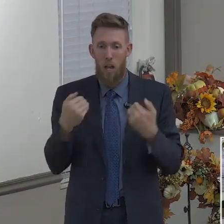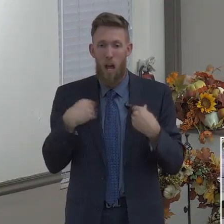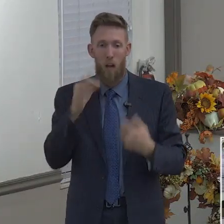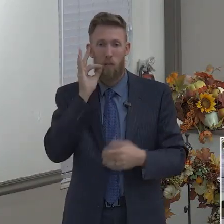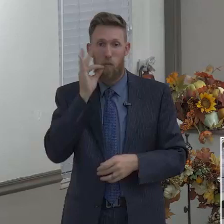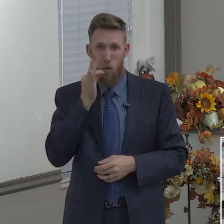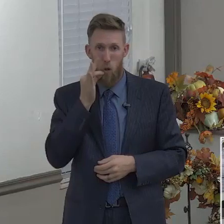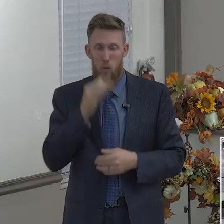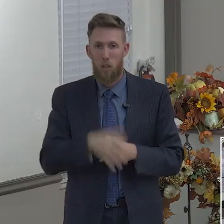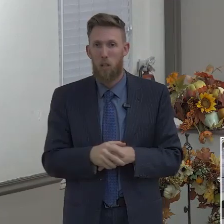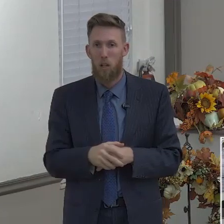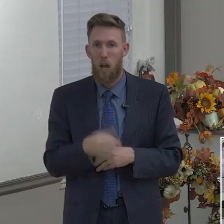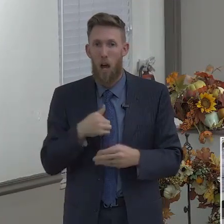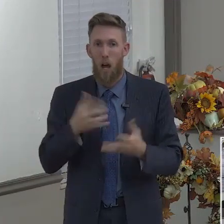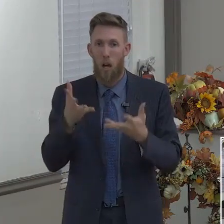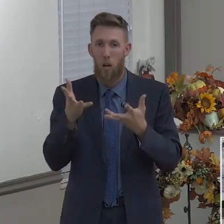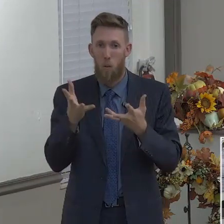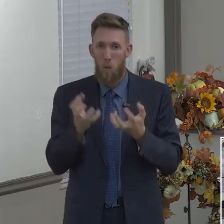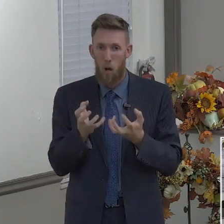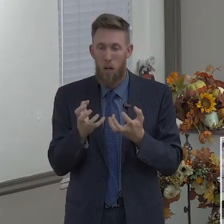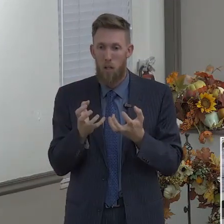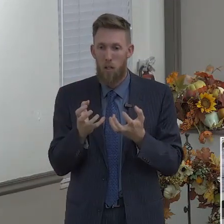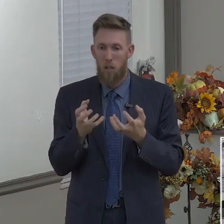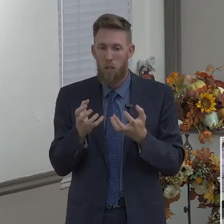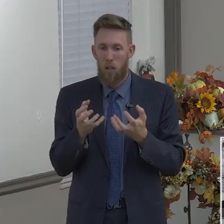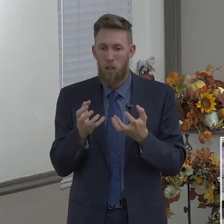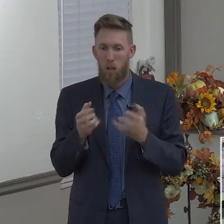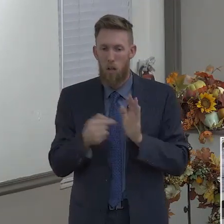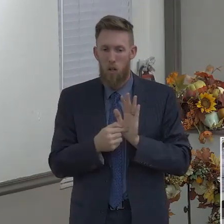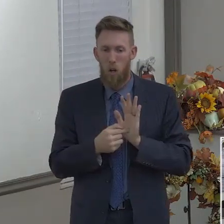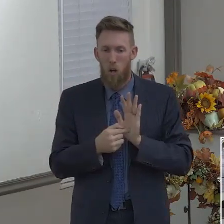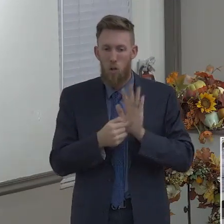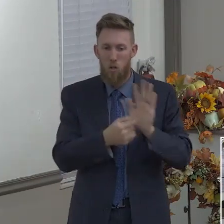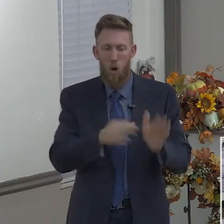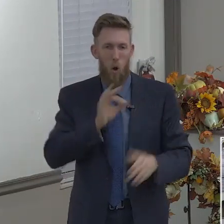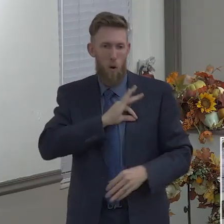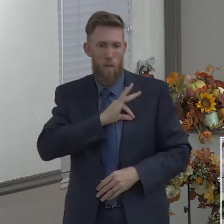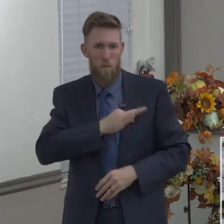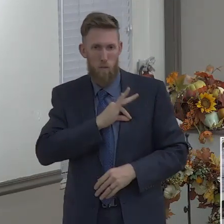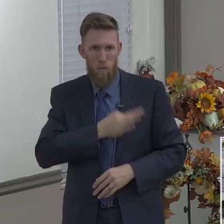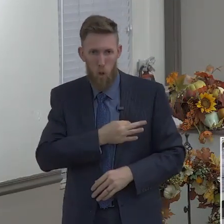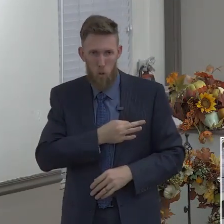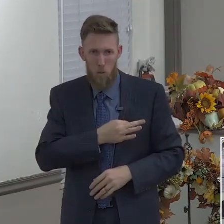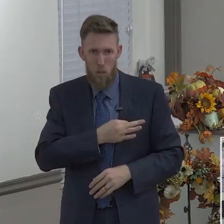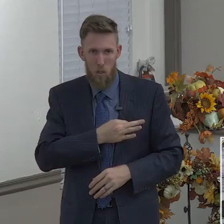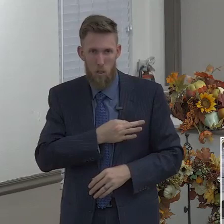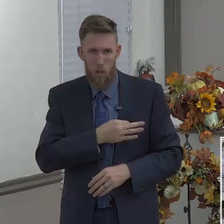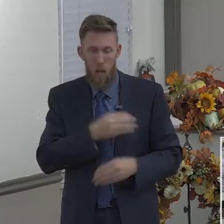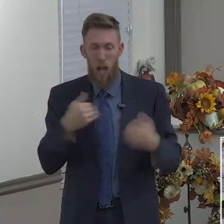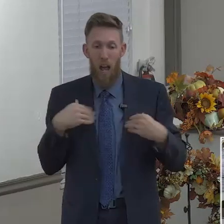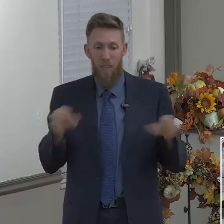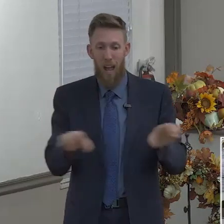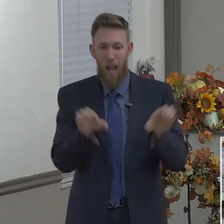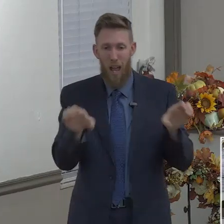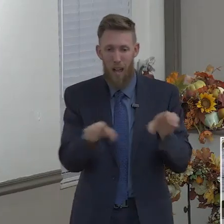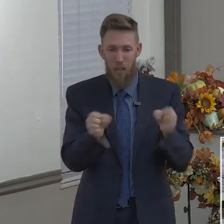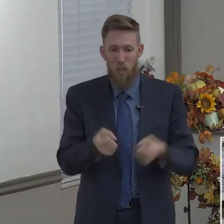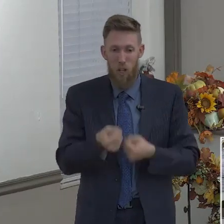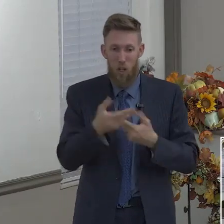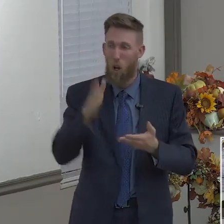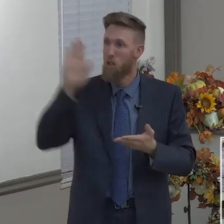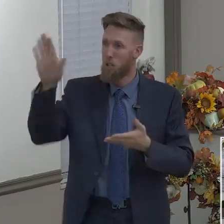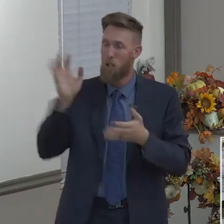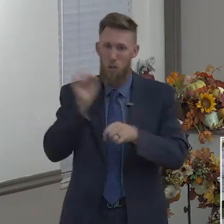God to use my life in a mighty way, I want God to be able to use my life to influence others for Him. I want God to be able to use me